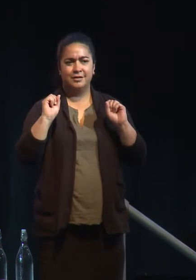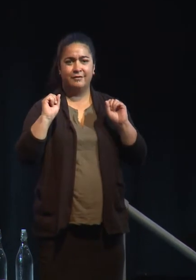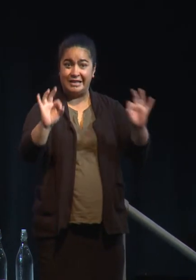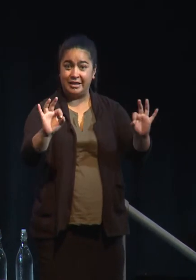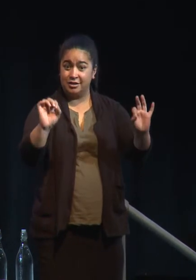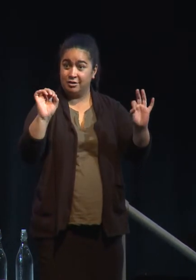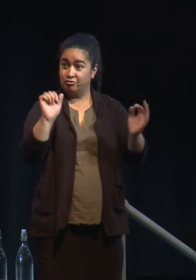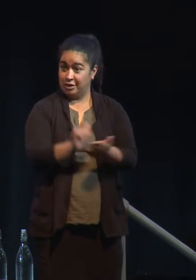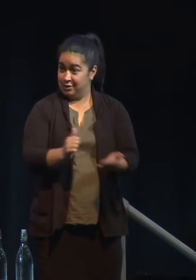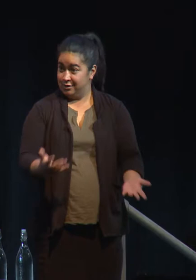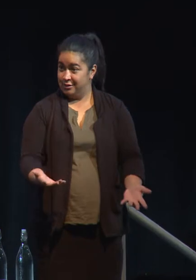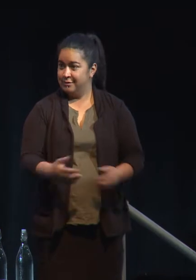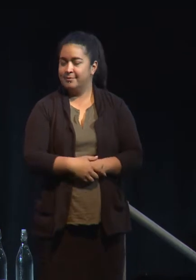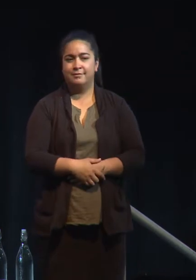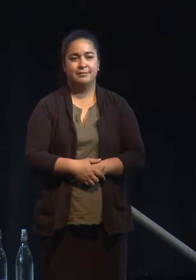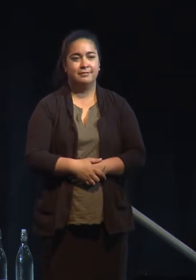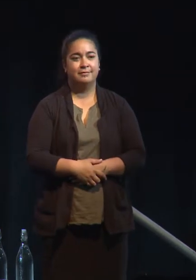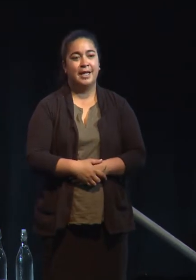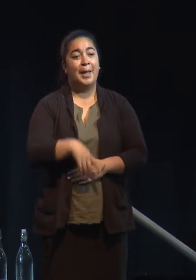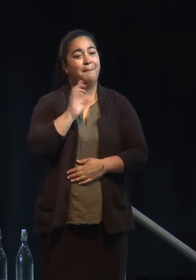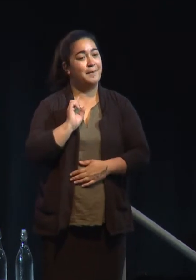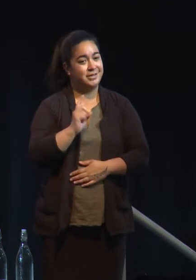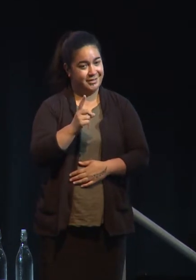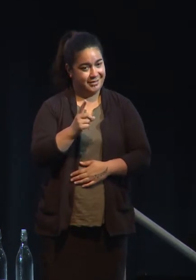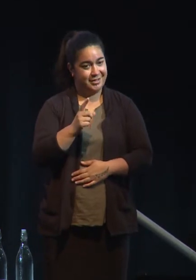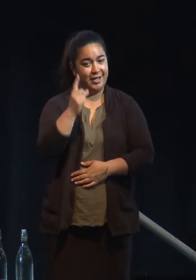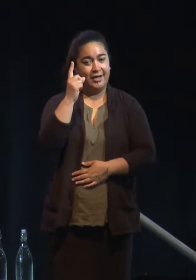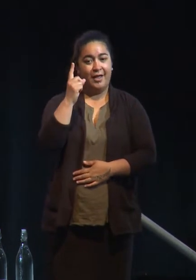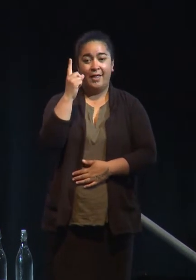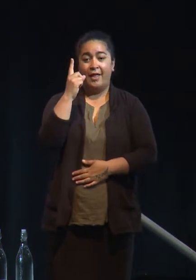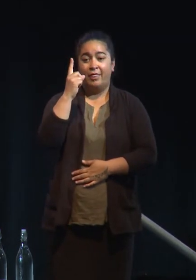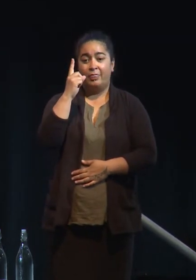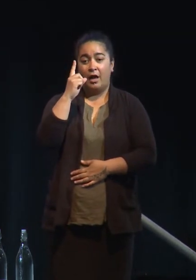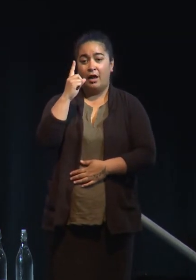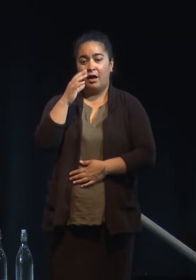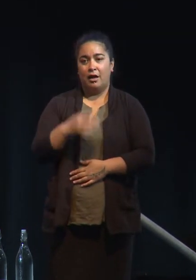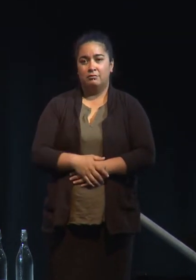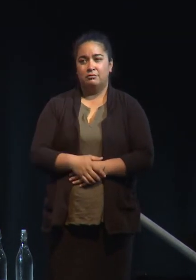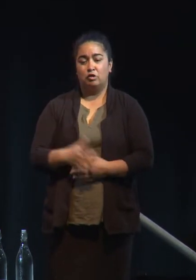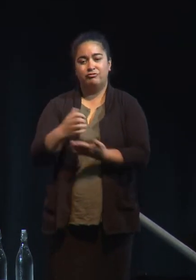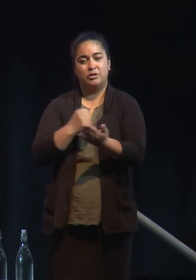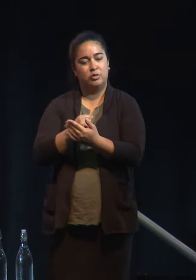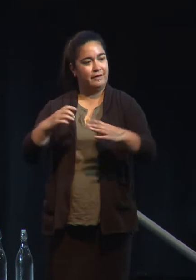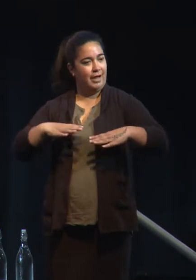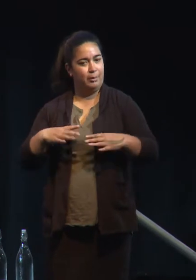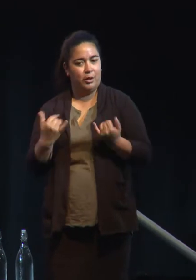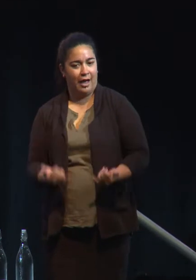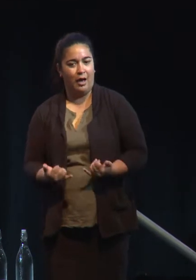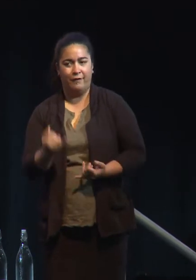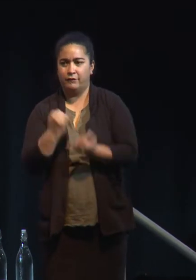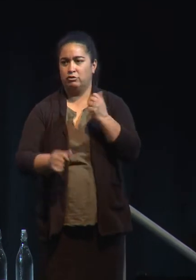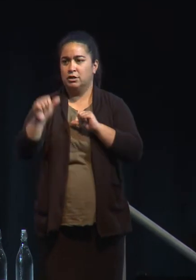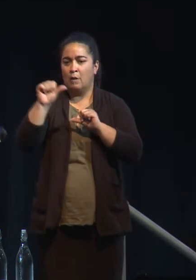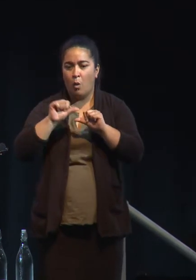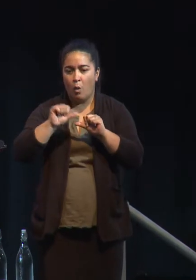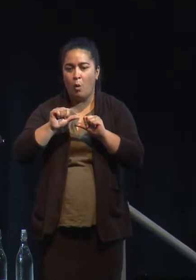right? Except that the available delta now is so small in electricity generation that it